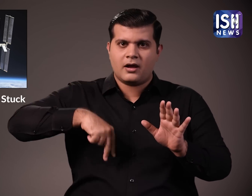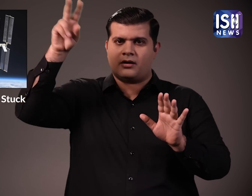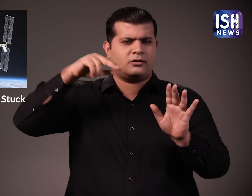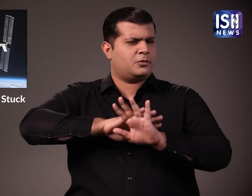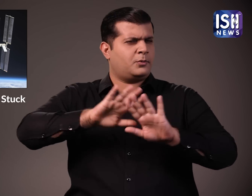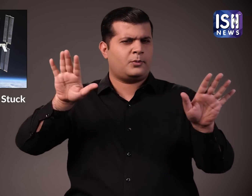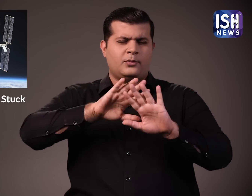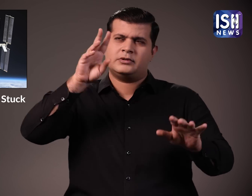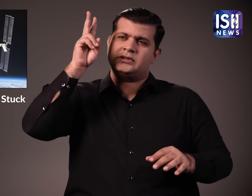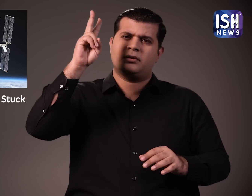outer space.